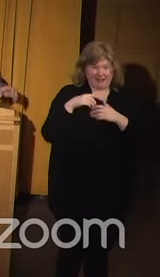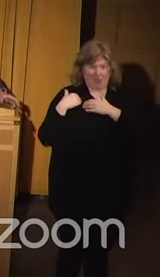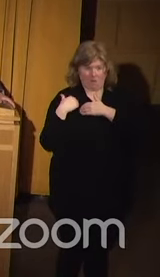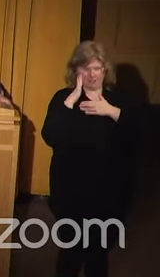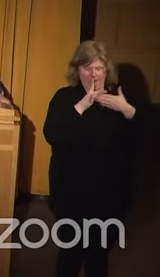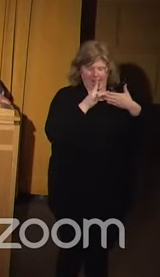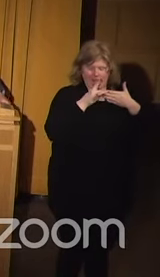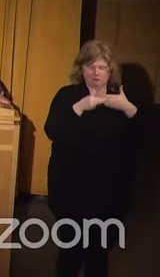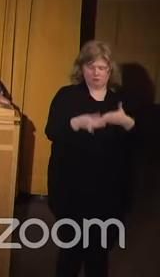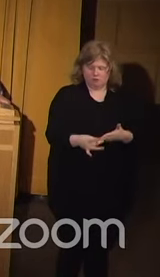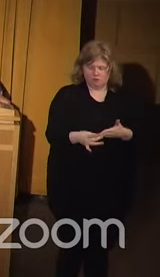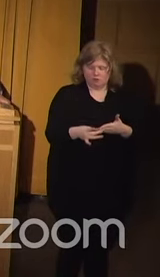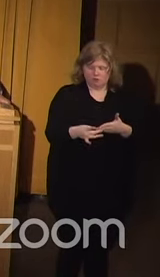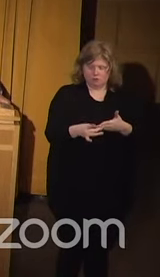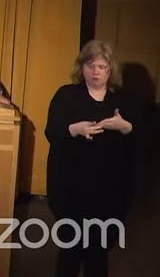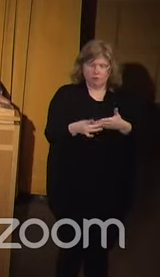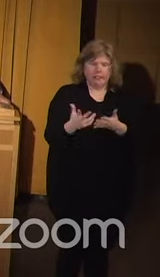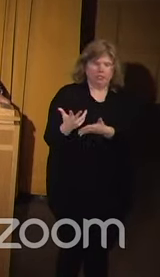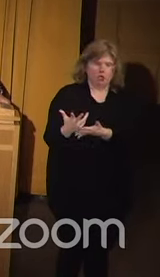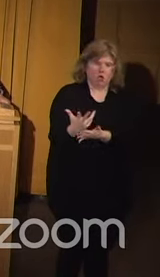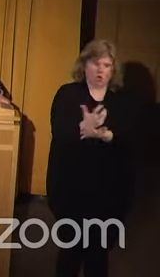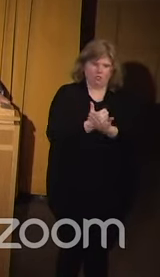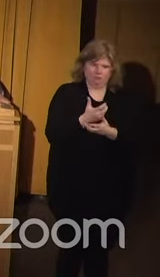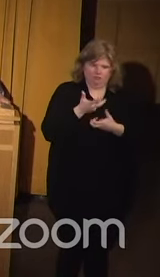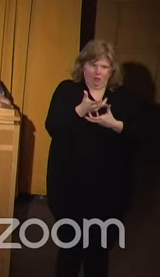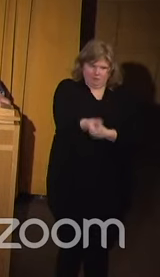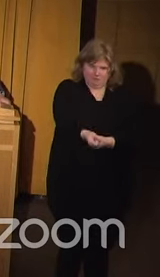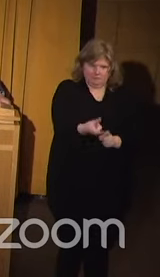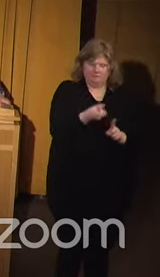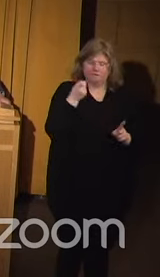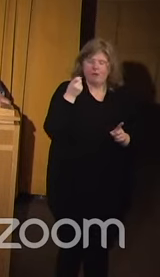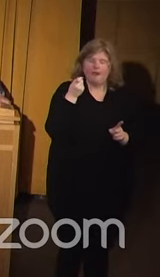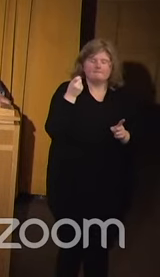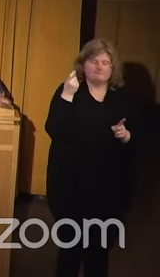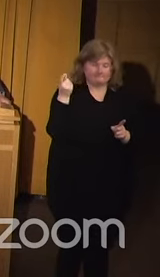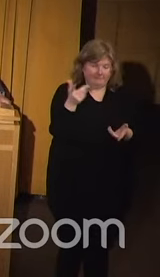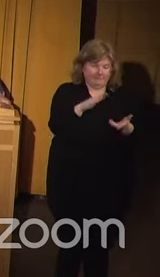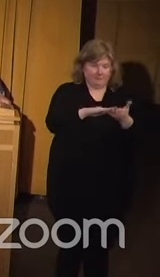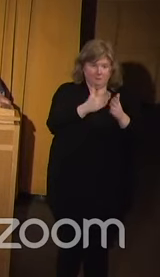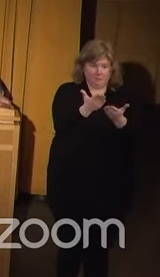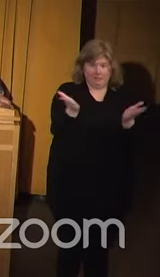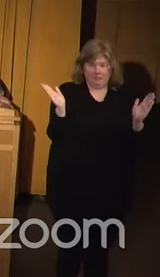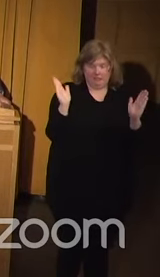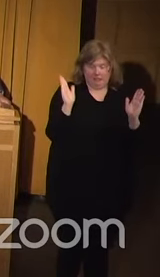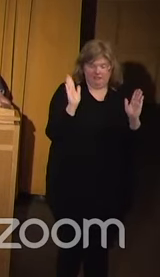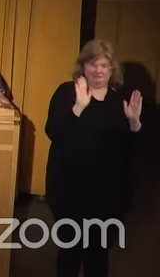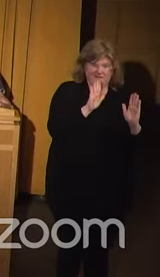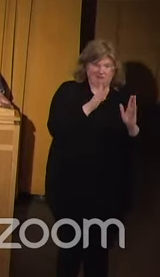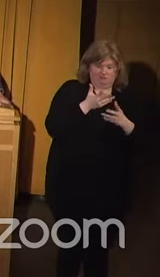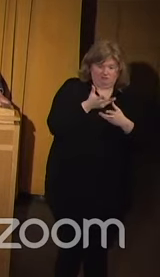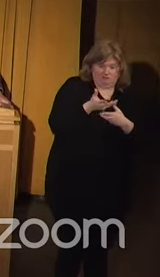a growing and earn trust from the community toward the police department.